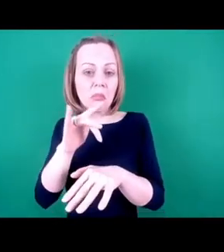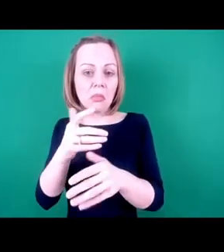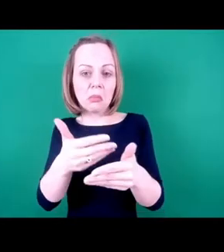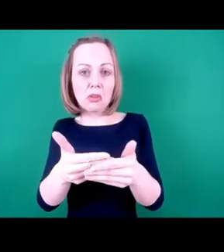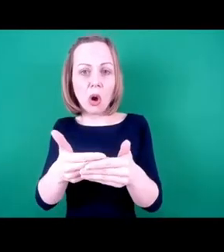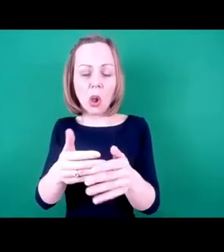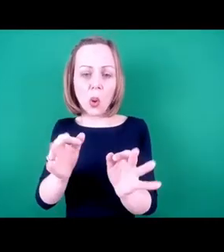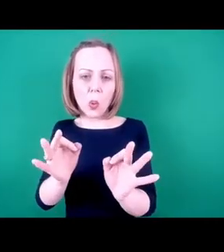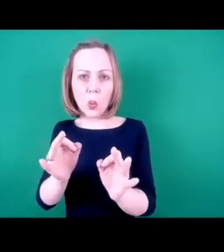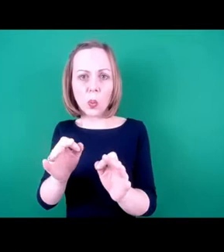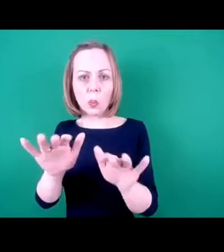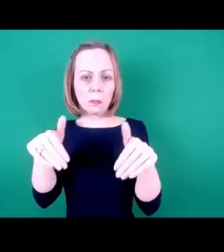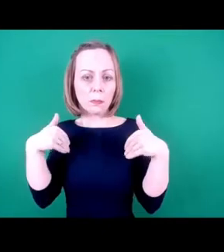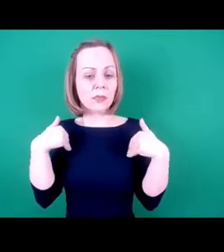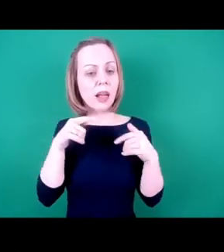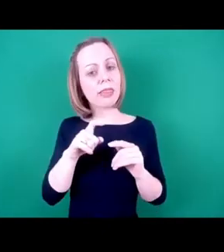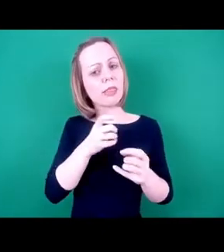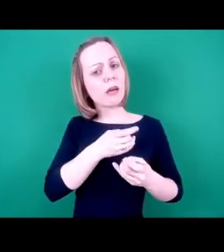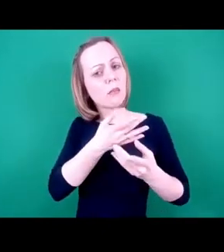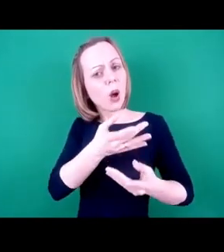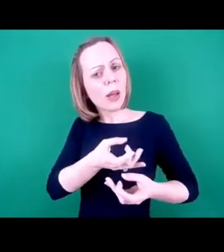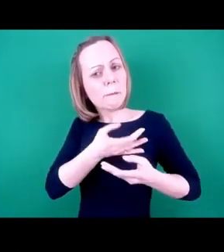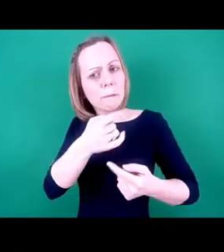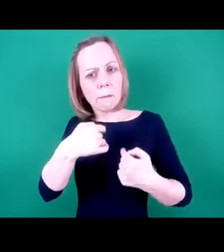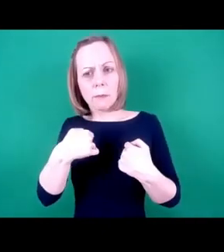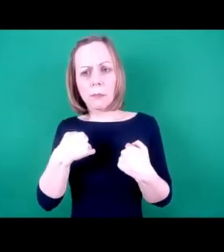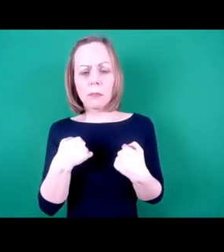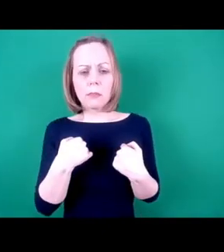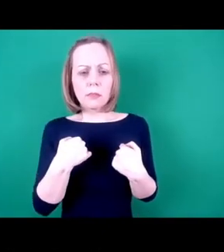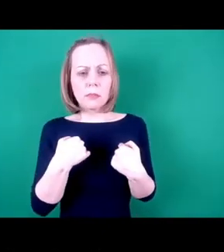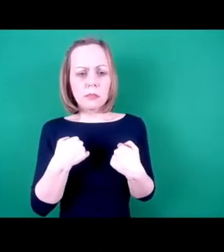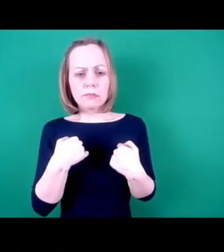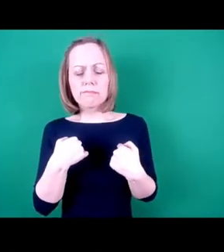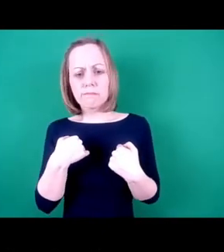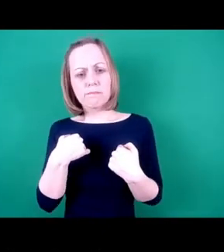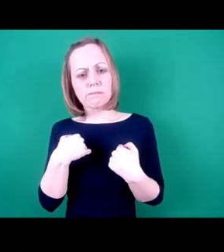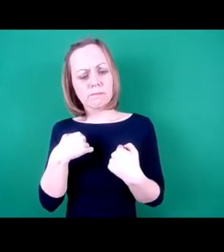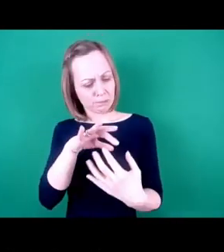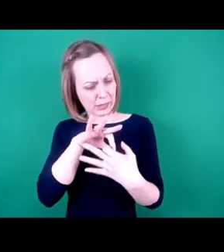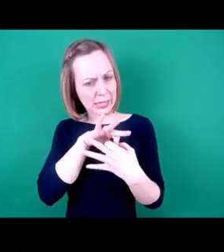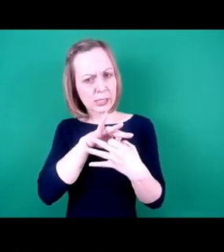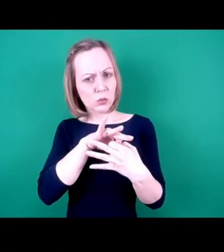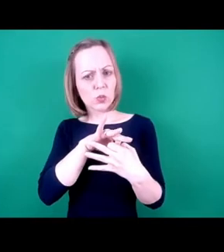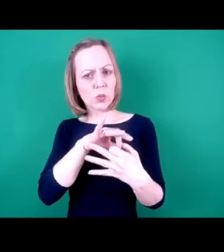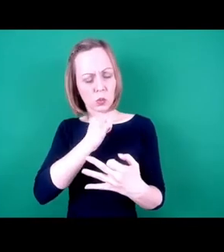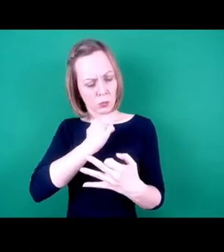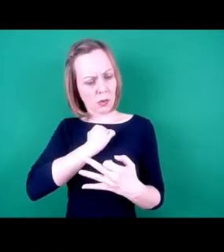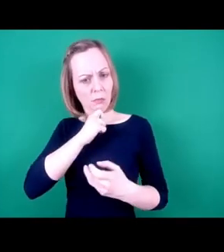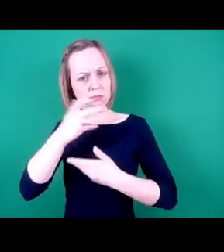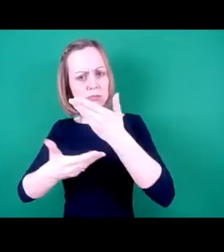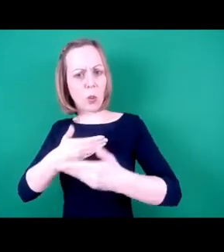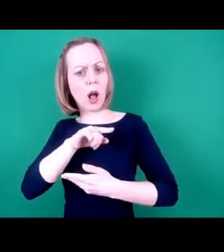Now that poem for me is very pertinent to what I want to talk to you about because I want to talk about language and perception,